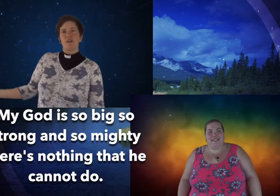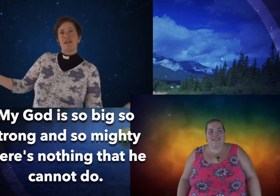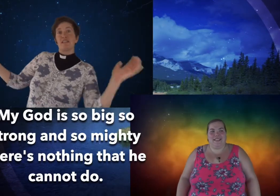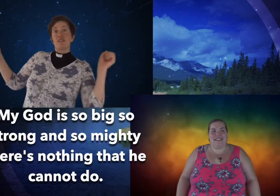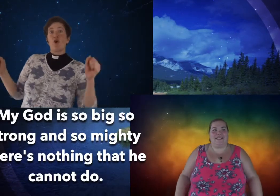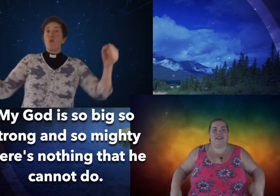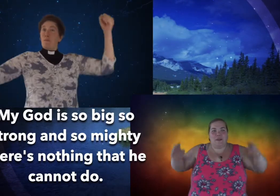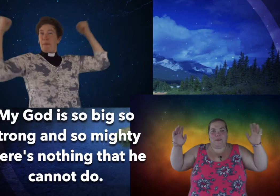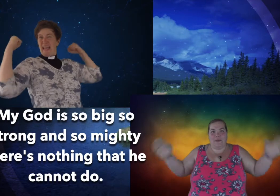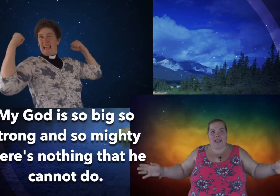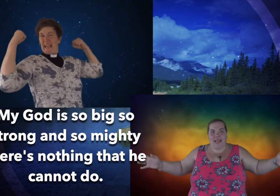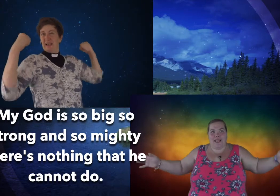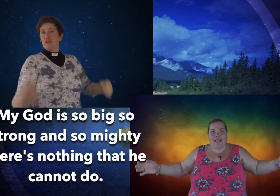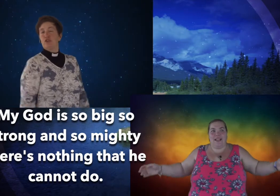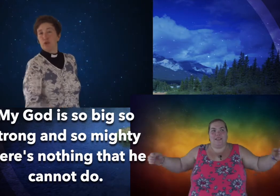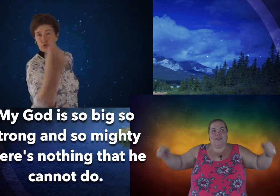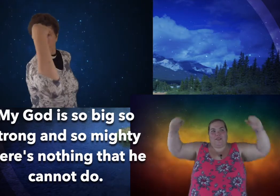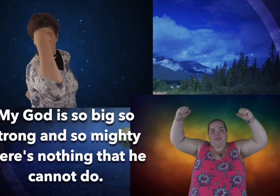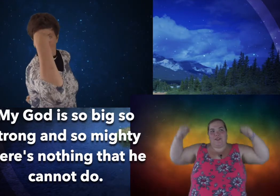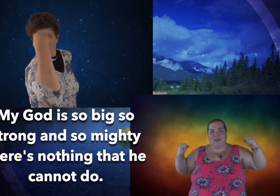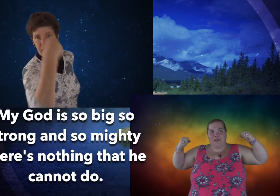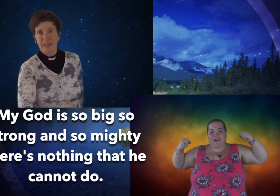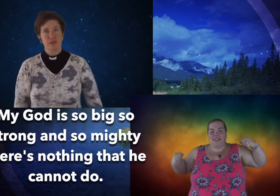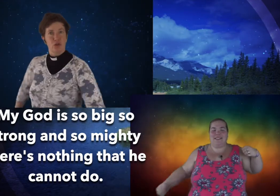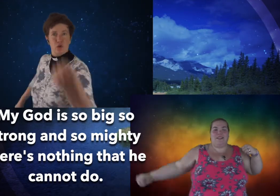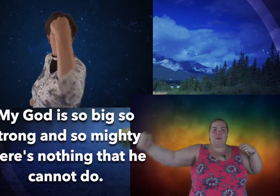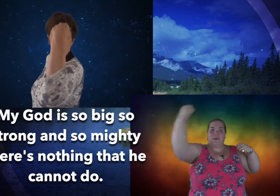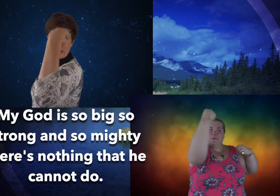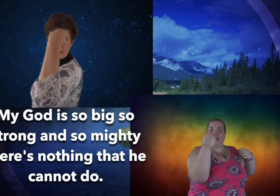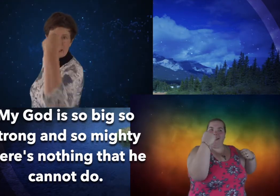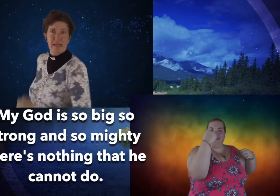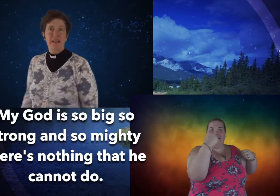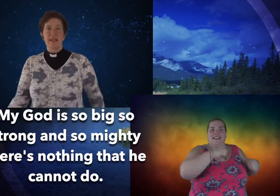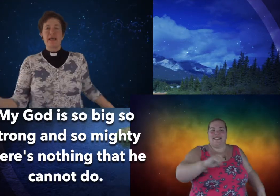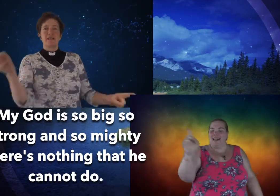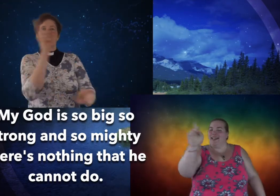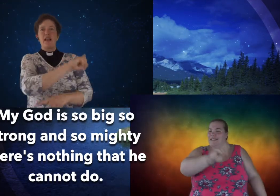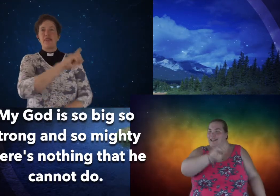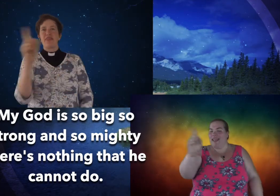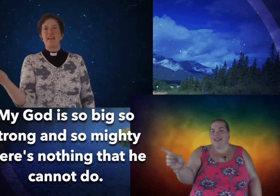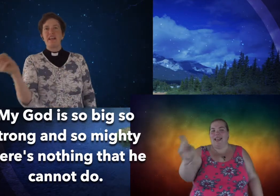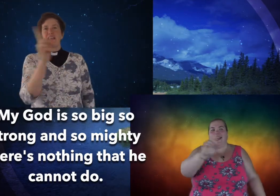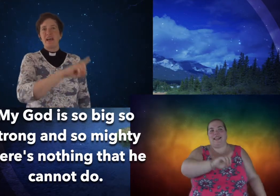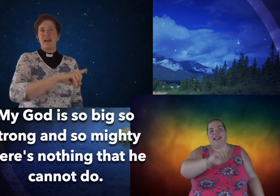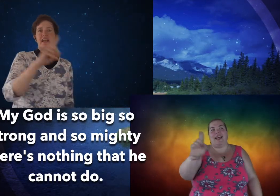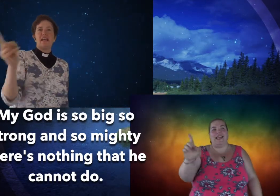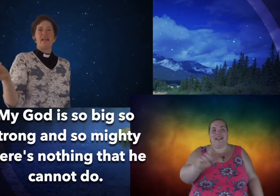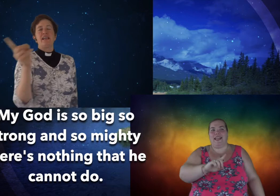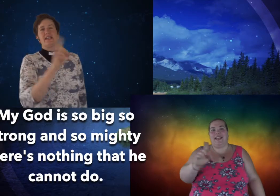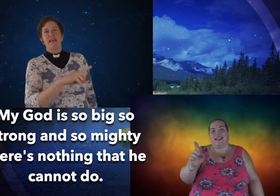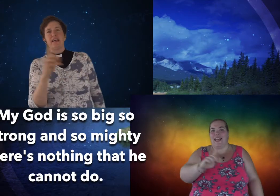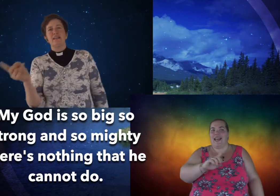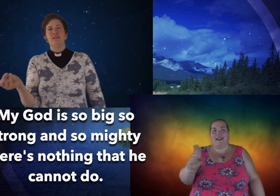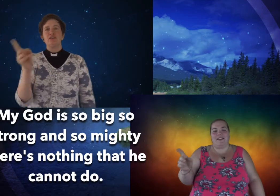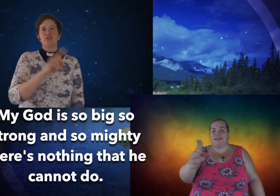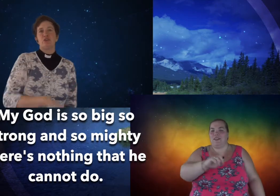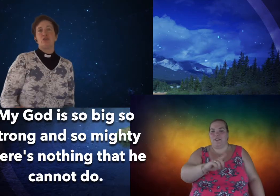is so big so strong and so mighty there's nothing that he cannot do